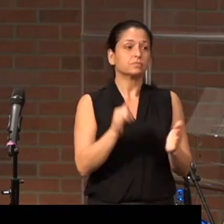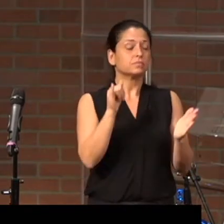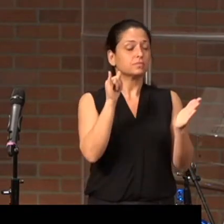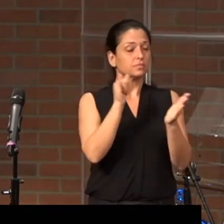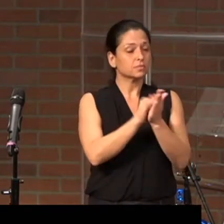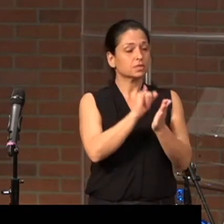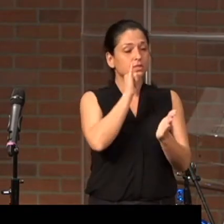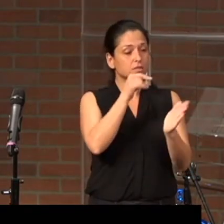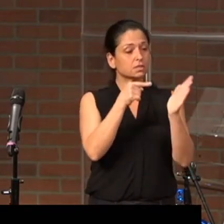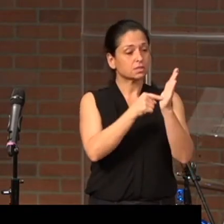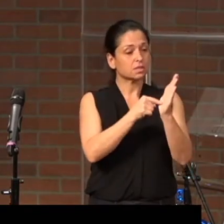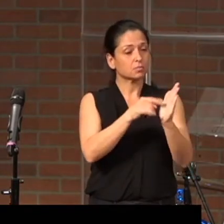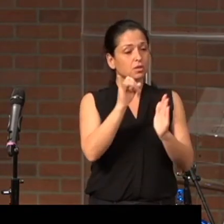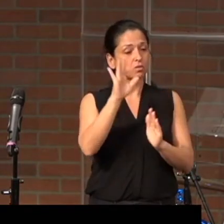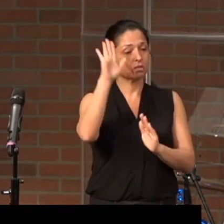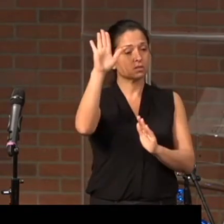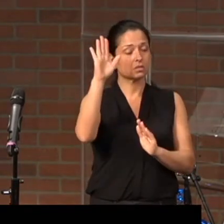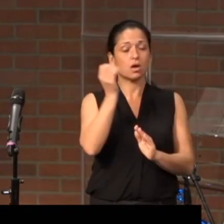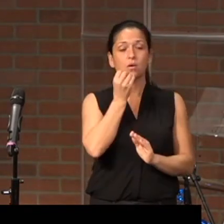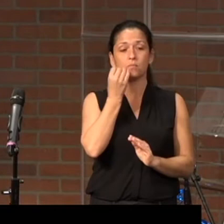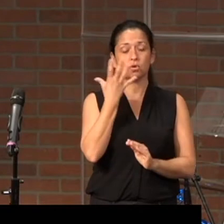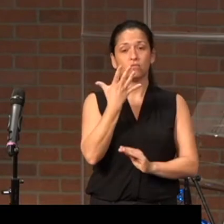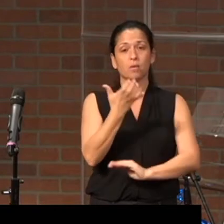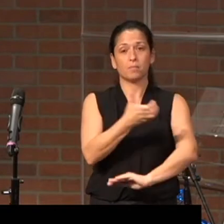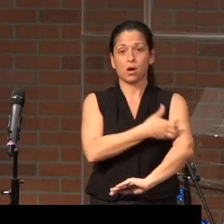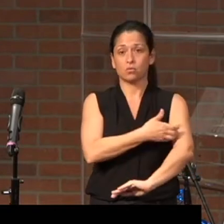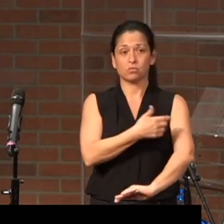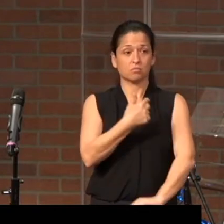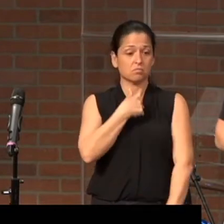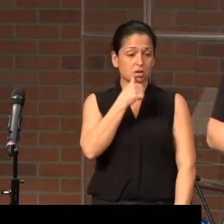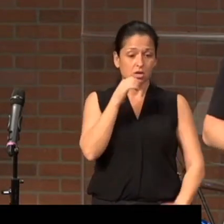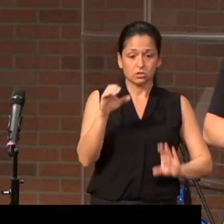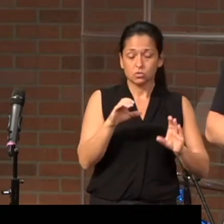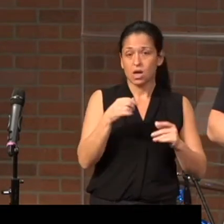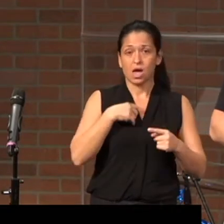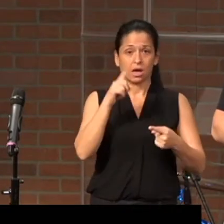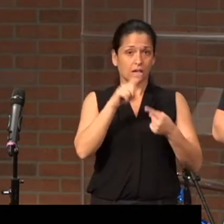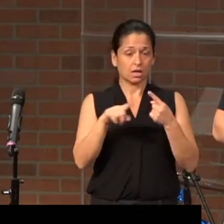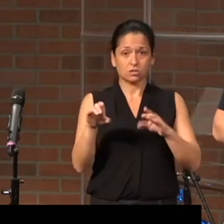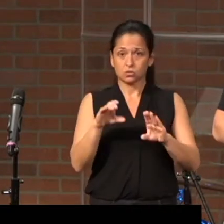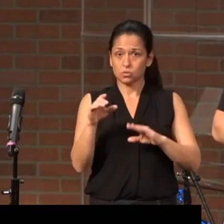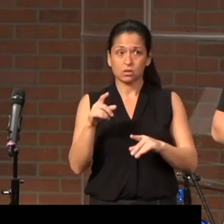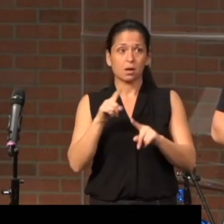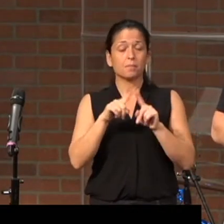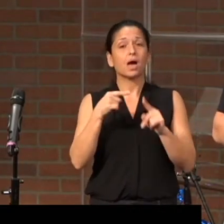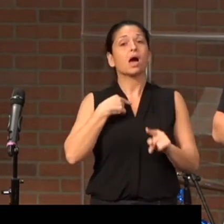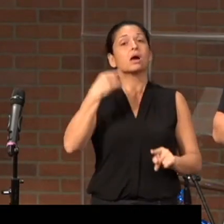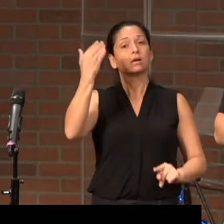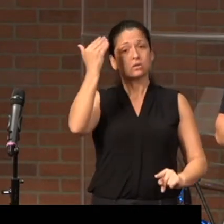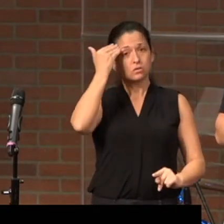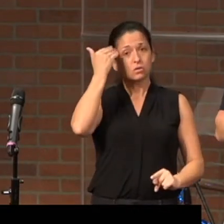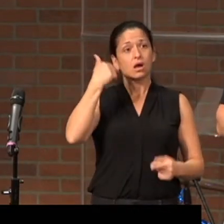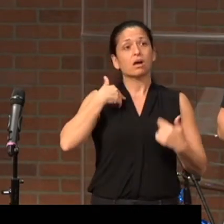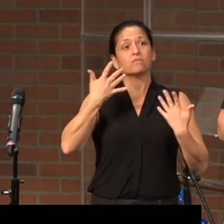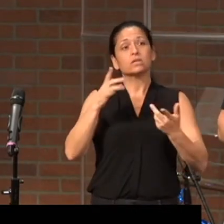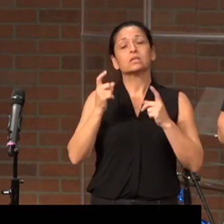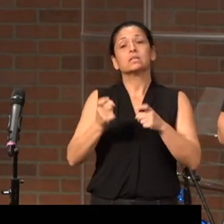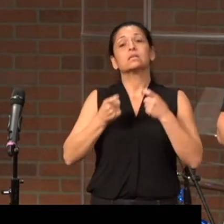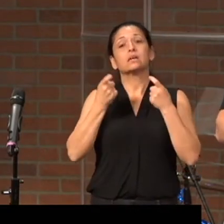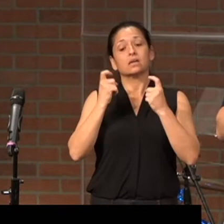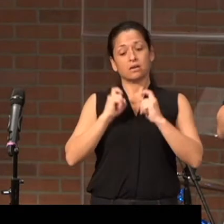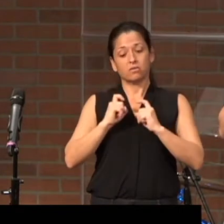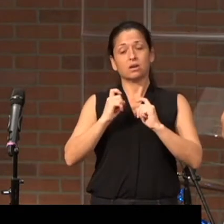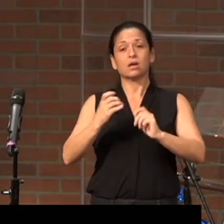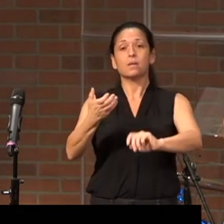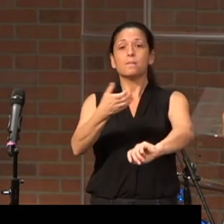of his divine power. I'm not doing it. I can't do it. But man, I know that I have been given power,